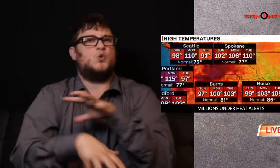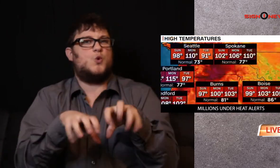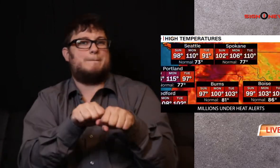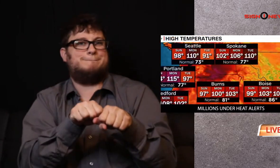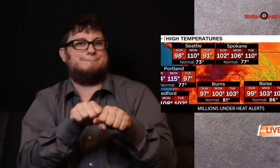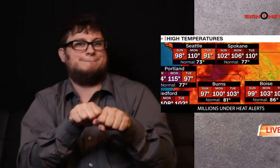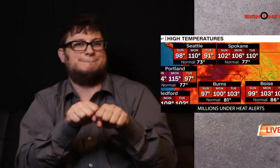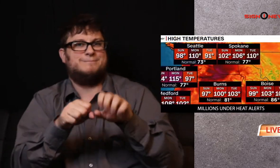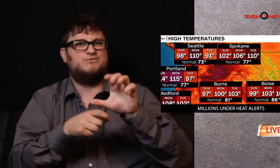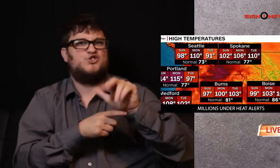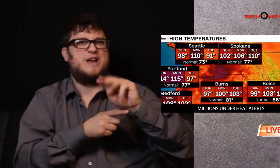cramps.